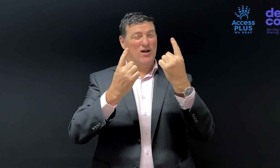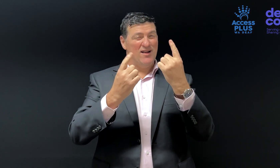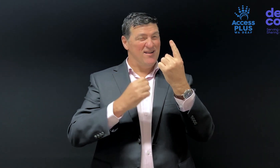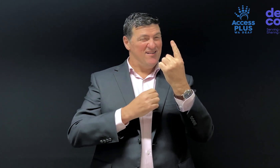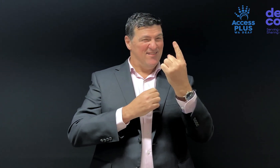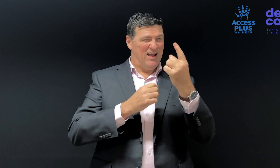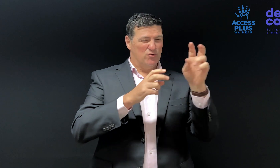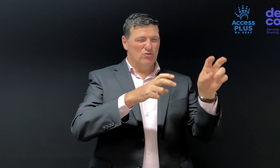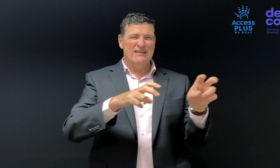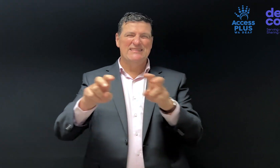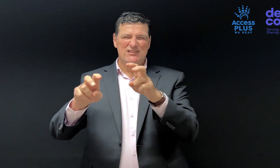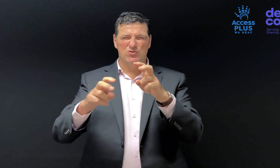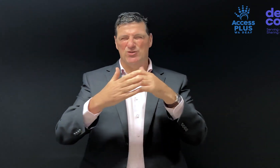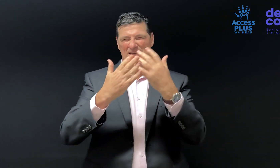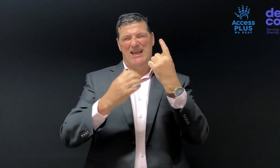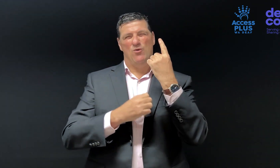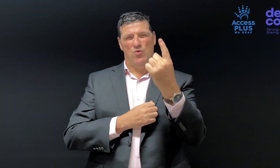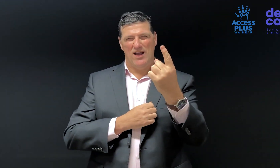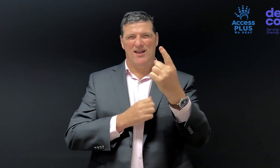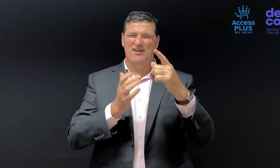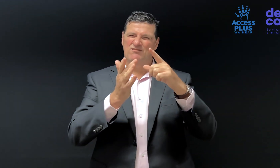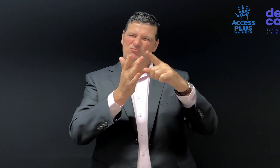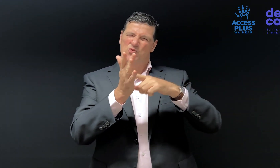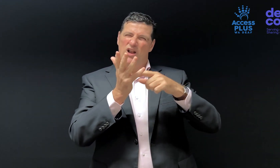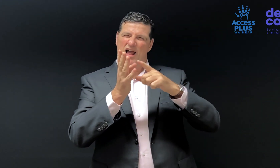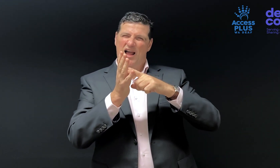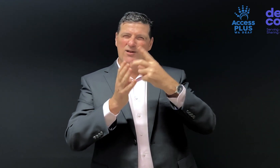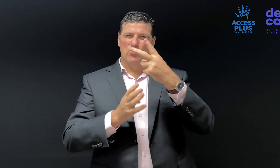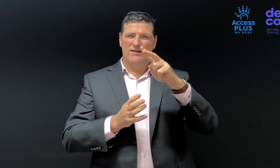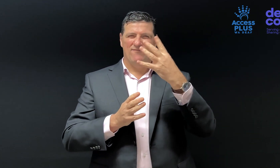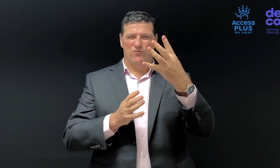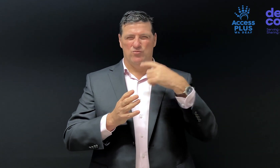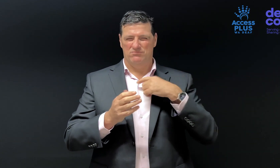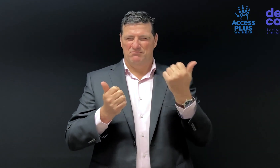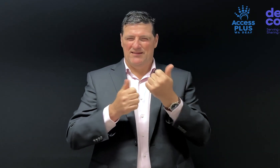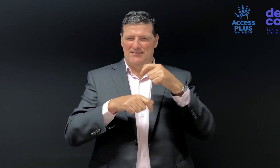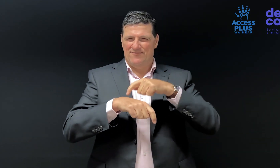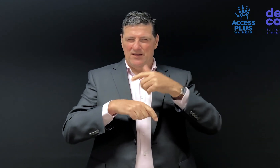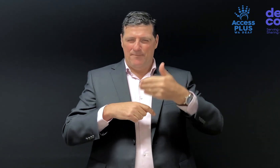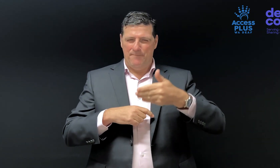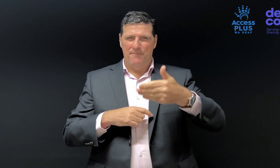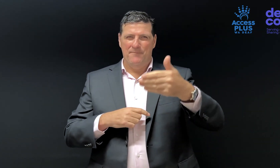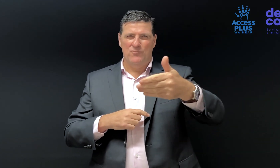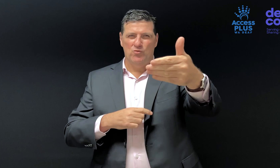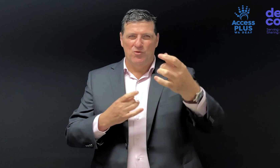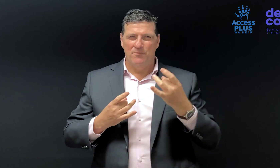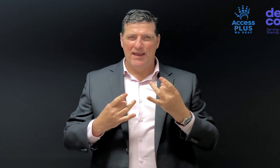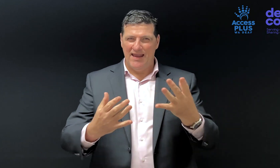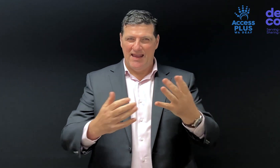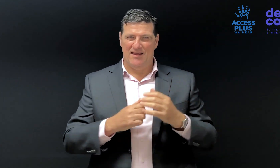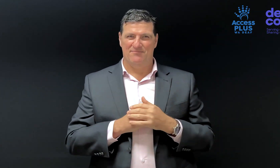Our planned day one or transition day, we're looking at July 24, which gives us time to prepare.